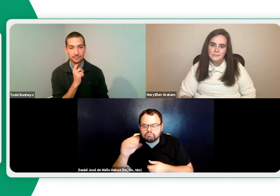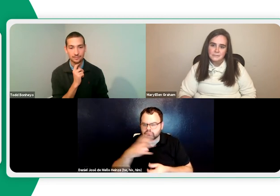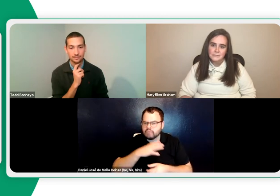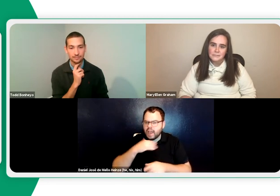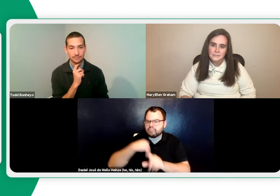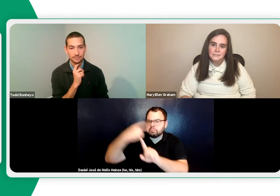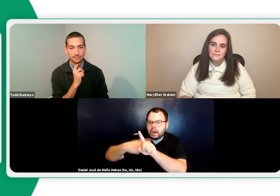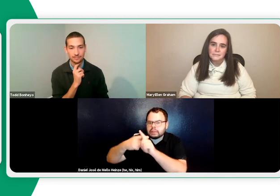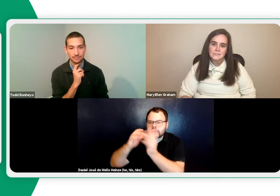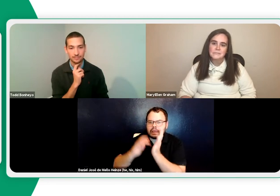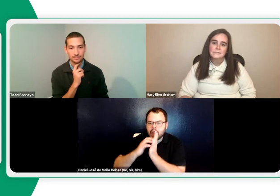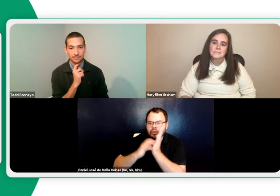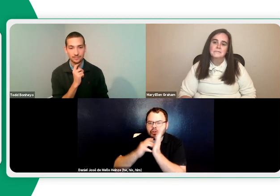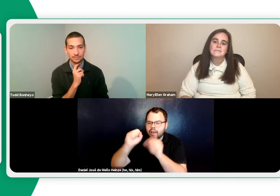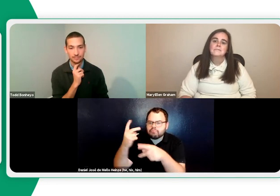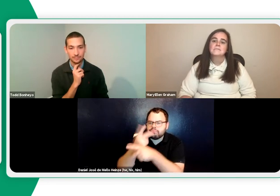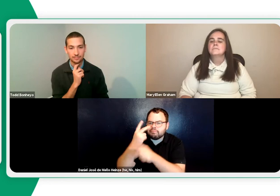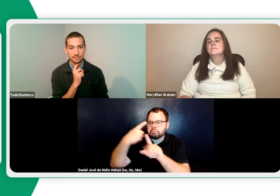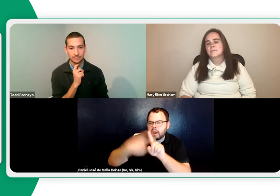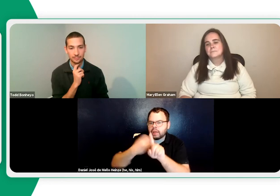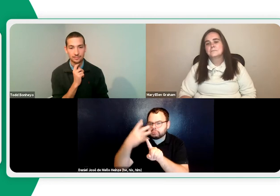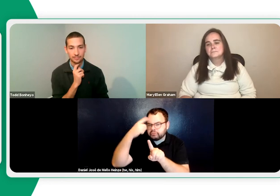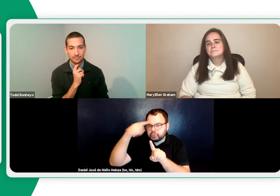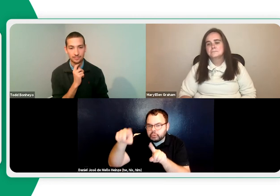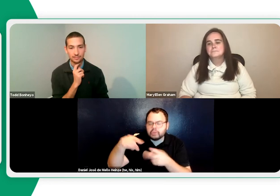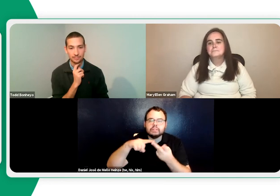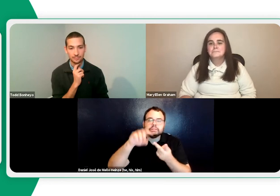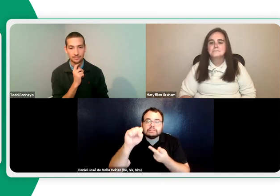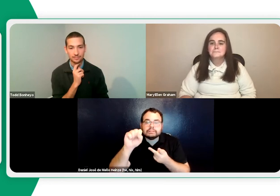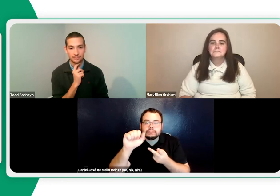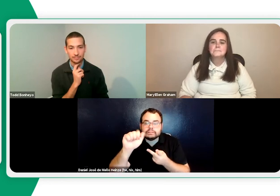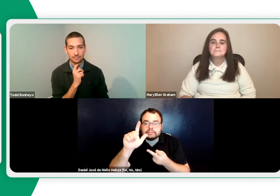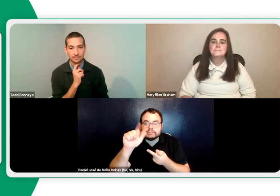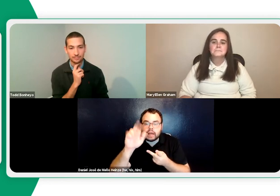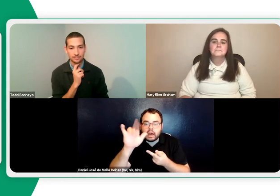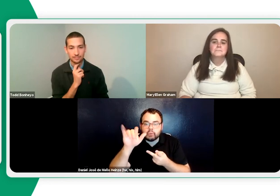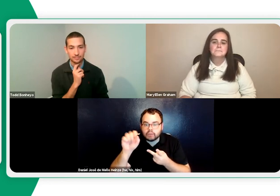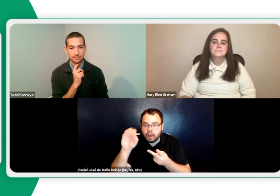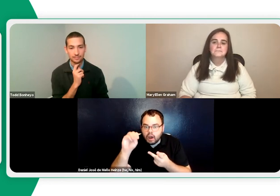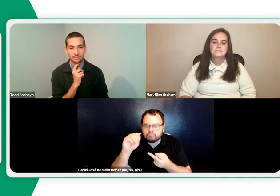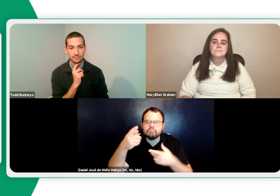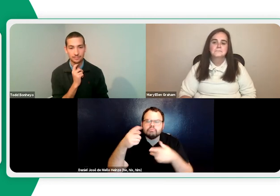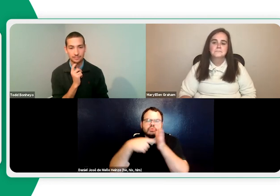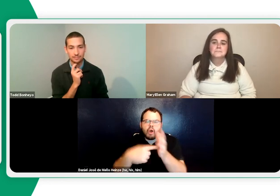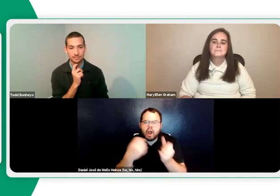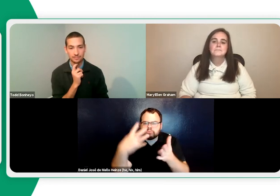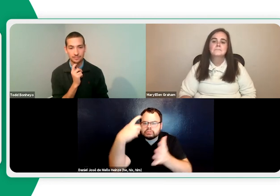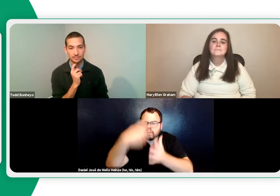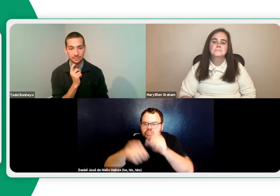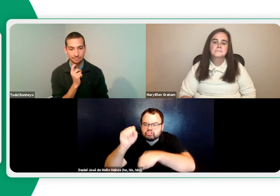trips. You can go on these websites. For example, if their dream car is a Ford, go onto Ford.com and they have a payment calculator that you can